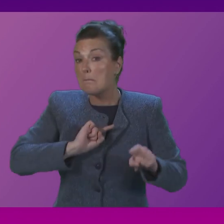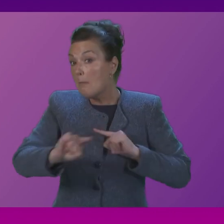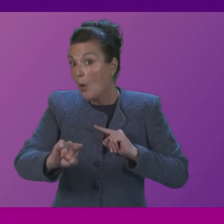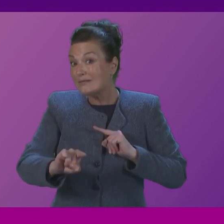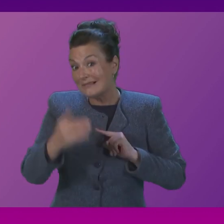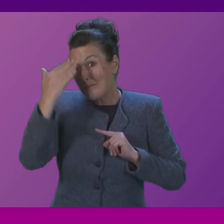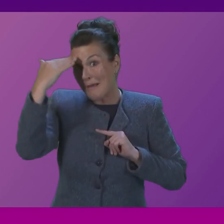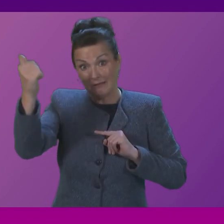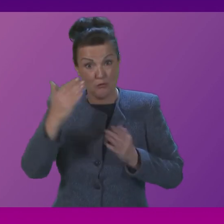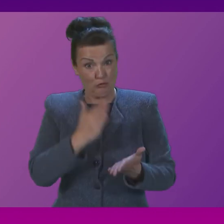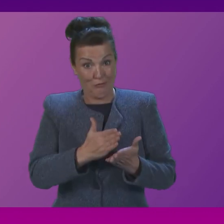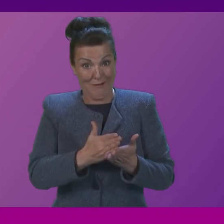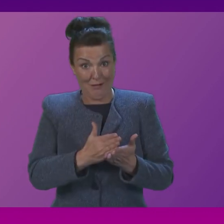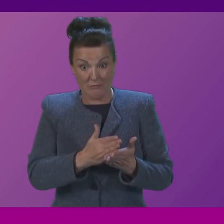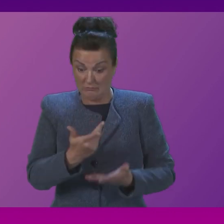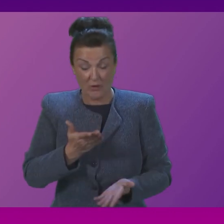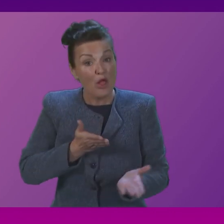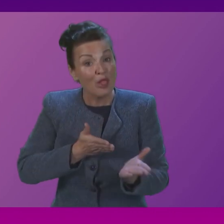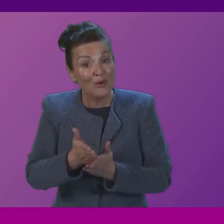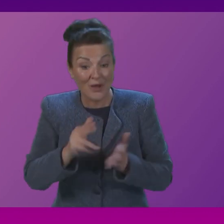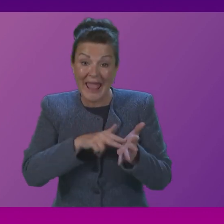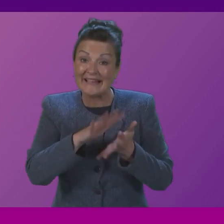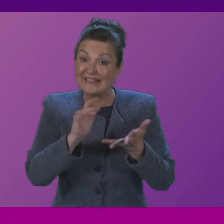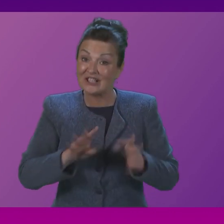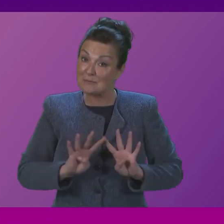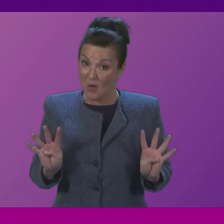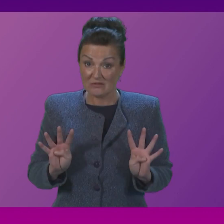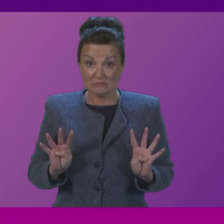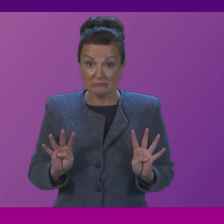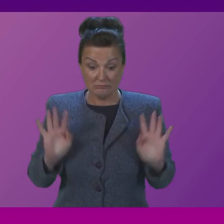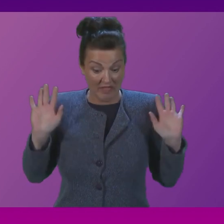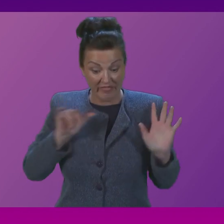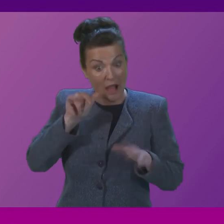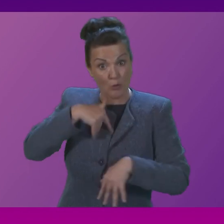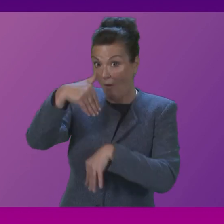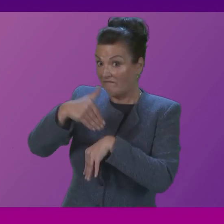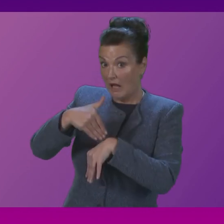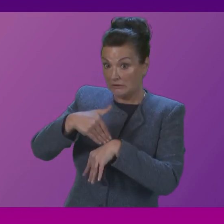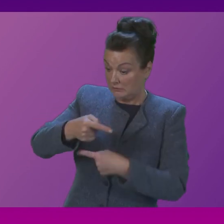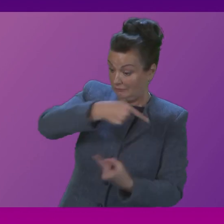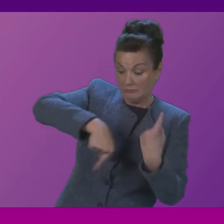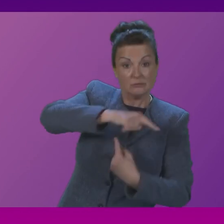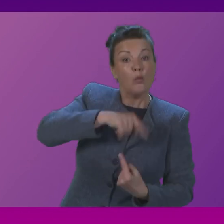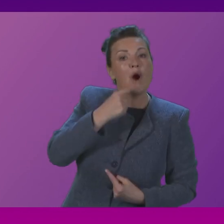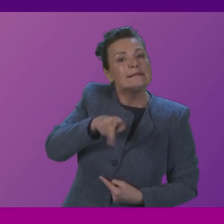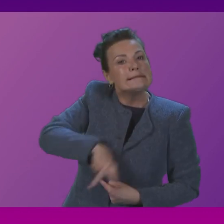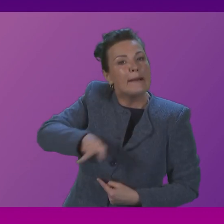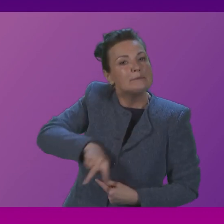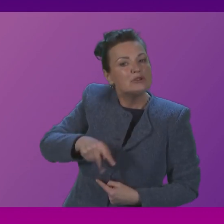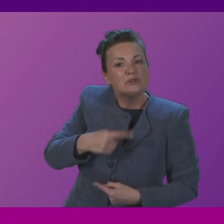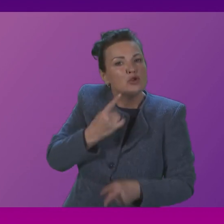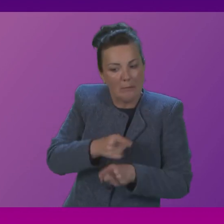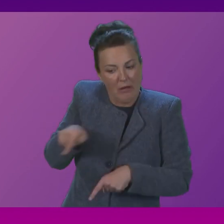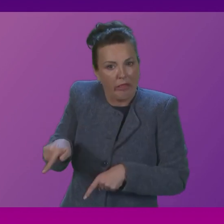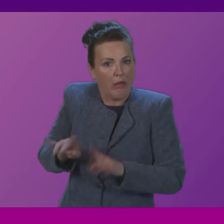health funding is directed through NHS boards and that is completely unaffected by anything the Deputy First Minister announced